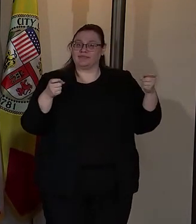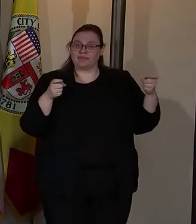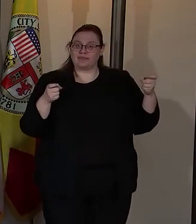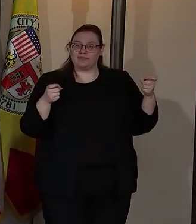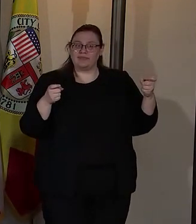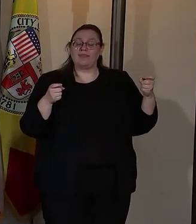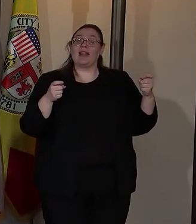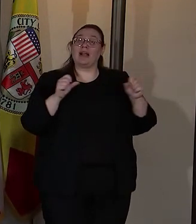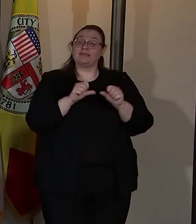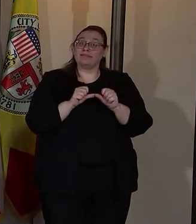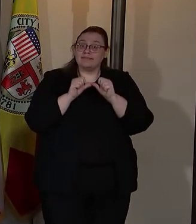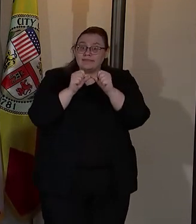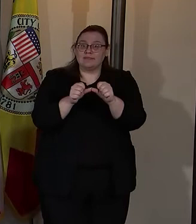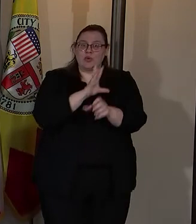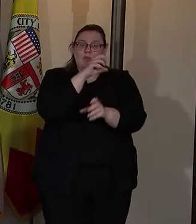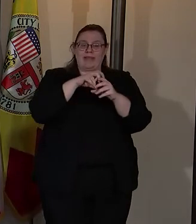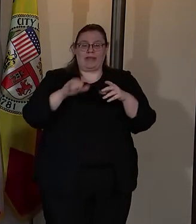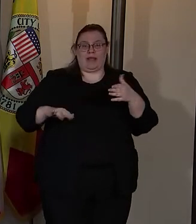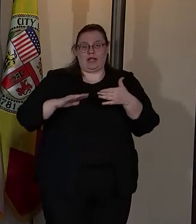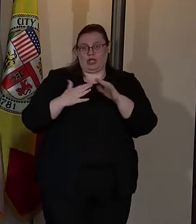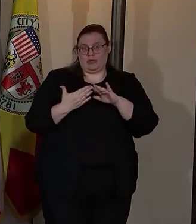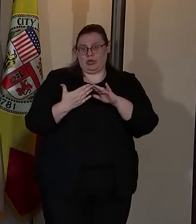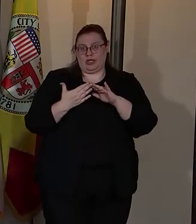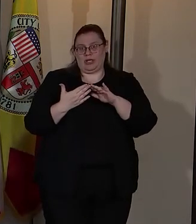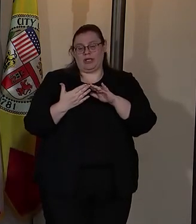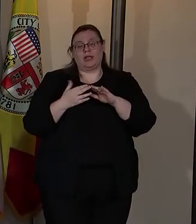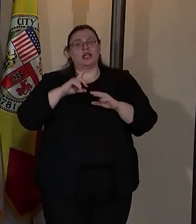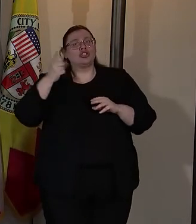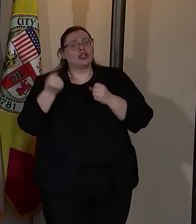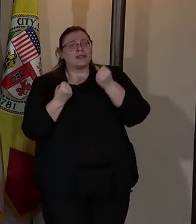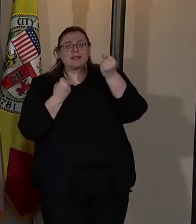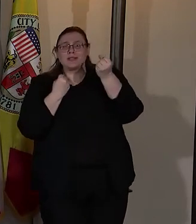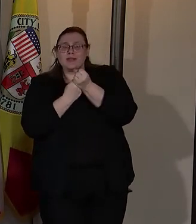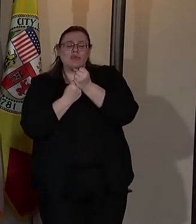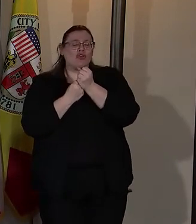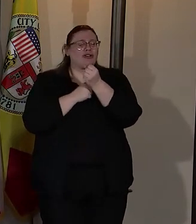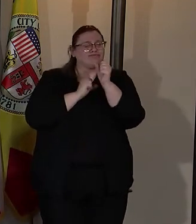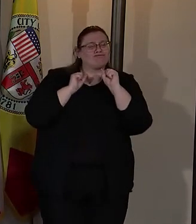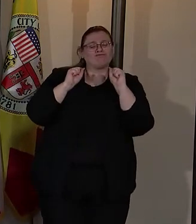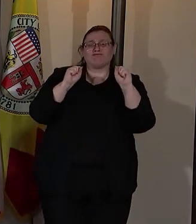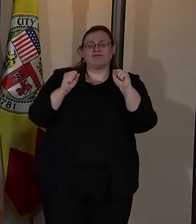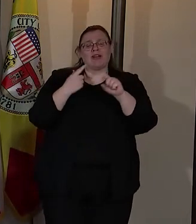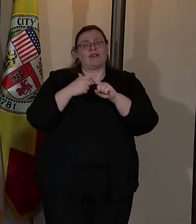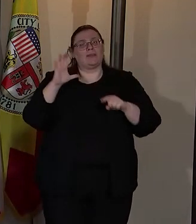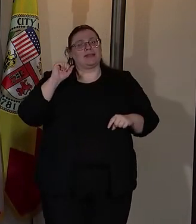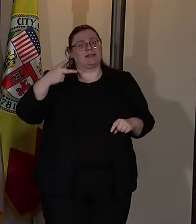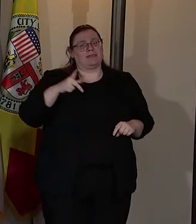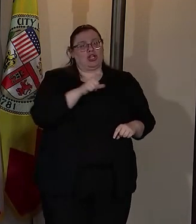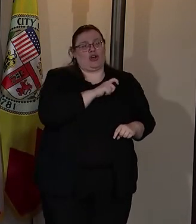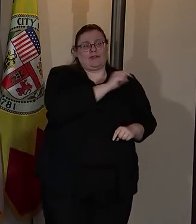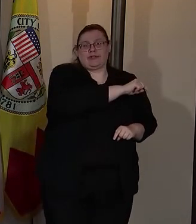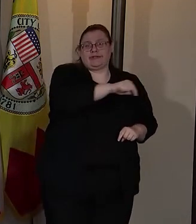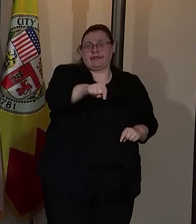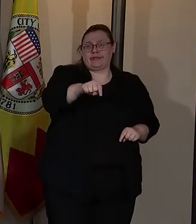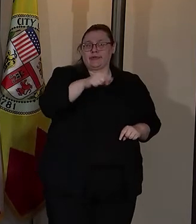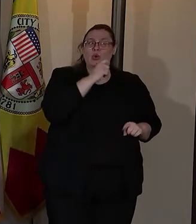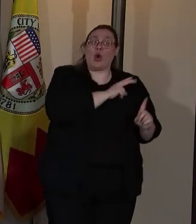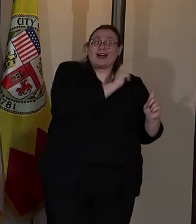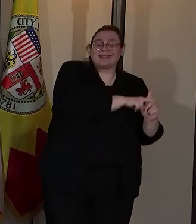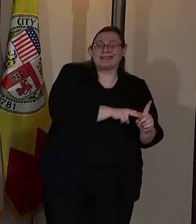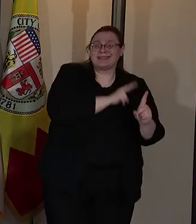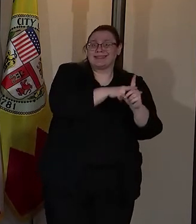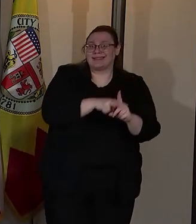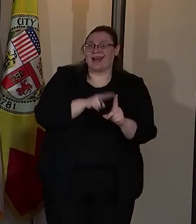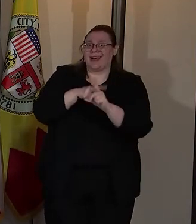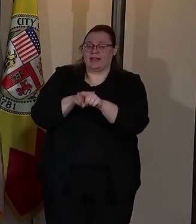been sustained within that community with just the support and the cheerleading by the CSP officers that are assigned to those